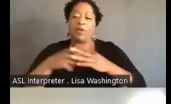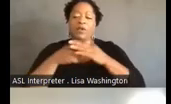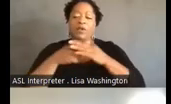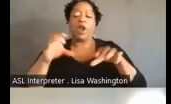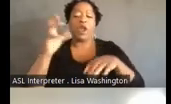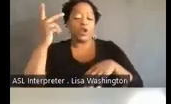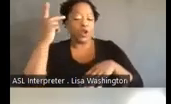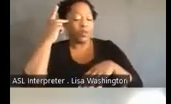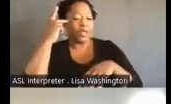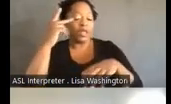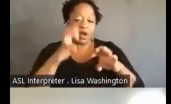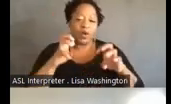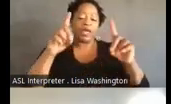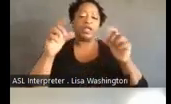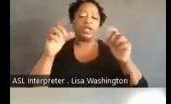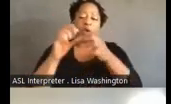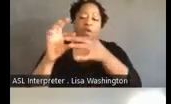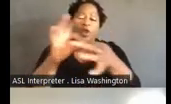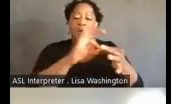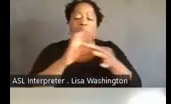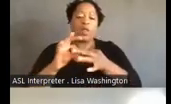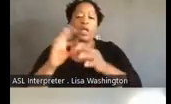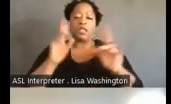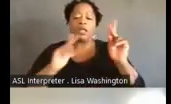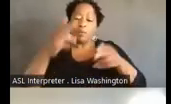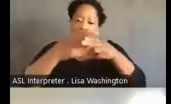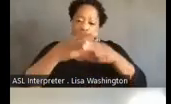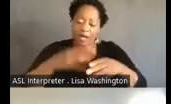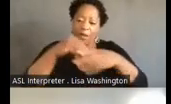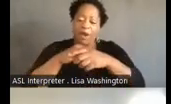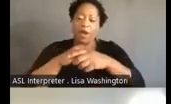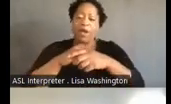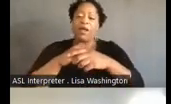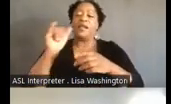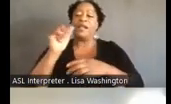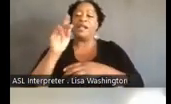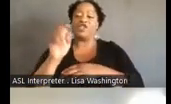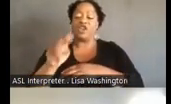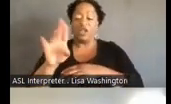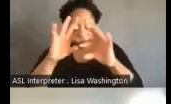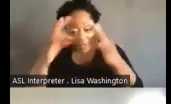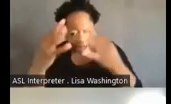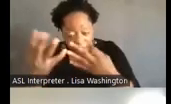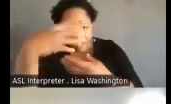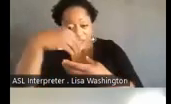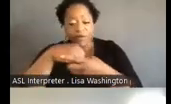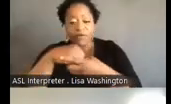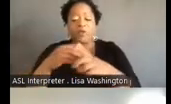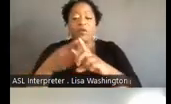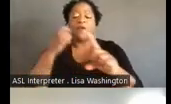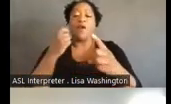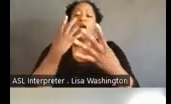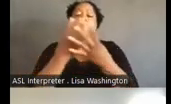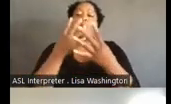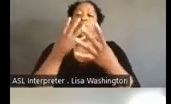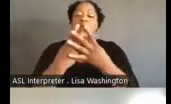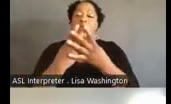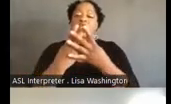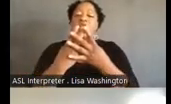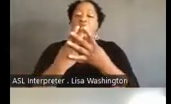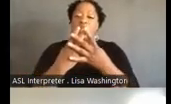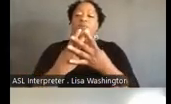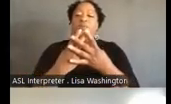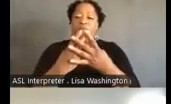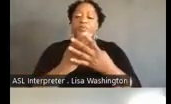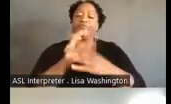education with the coalition, people named on the injunction and their families, from a prison industrial complex abolitionist